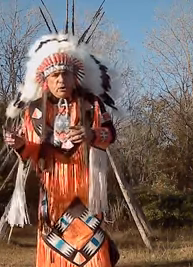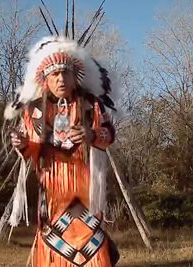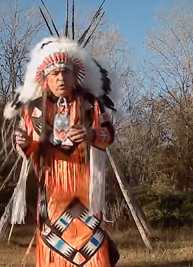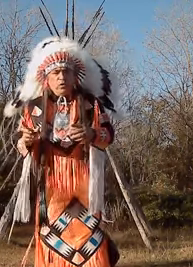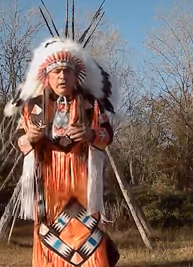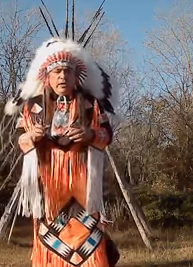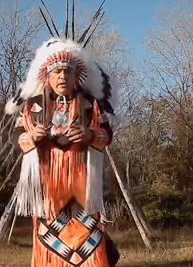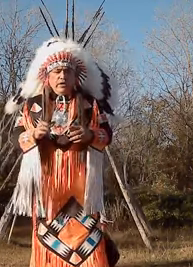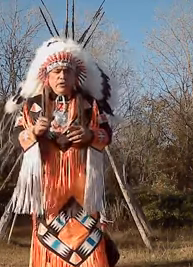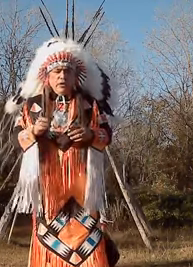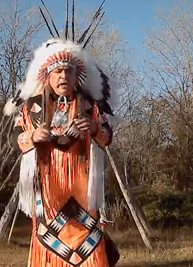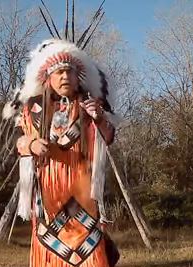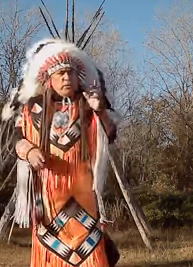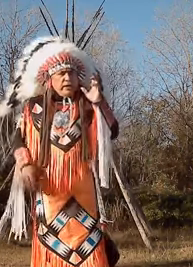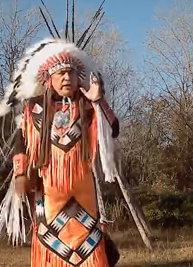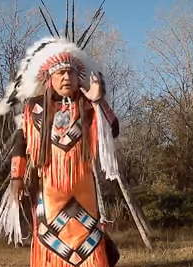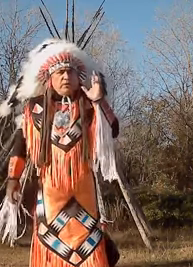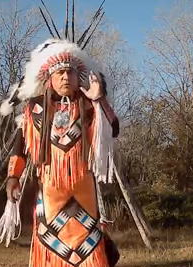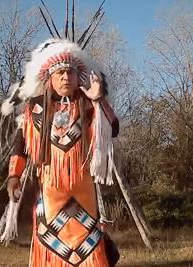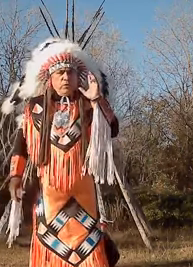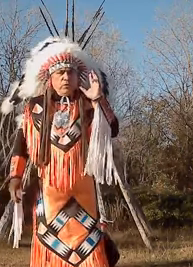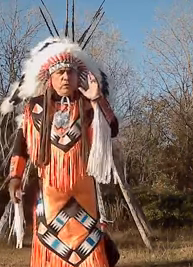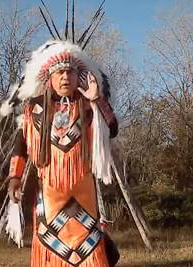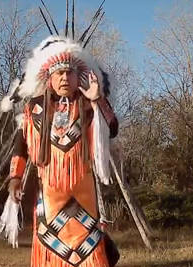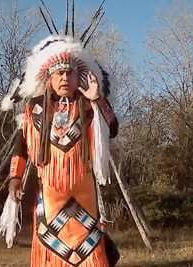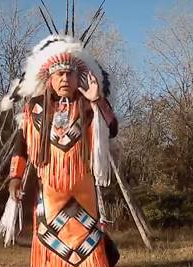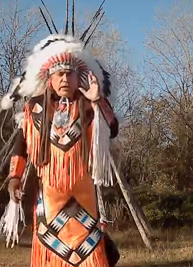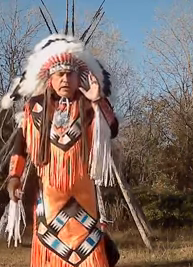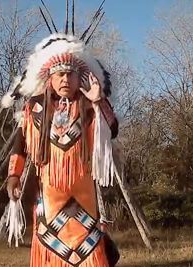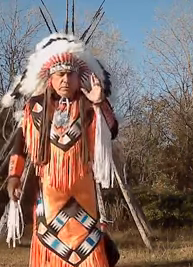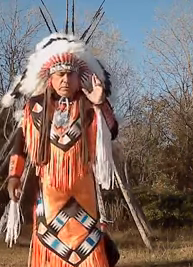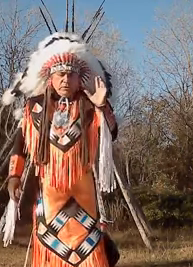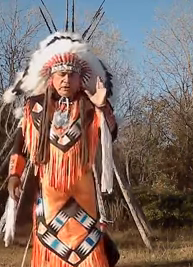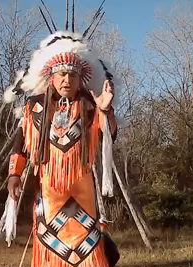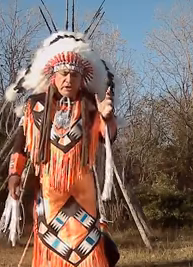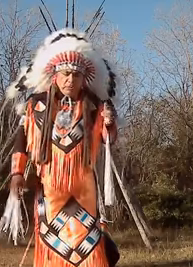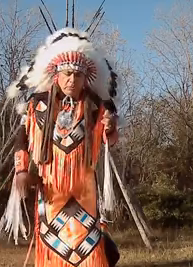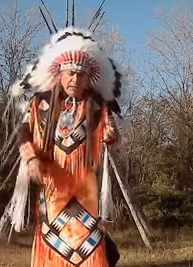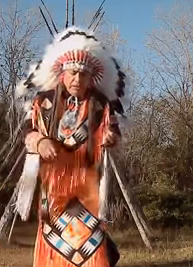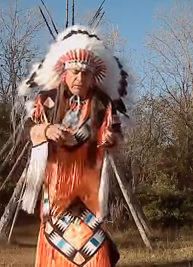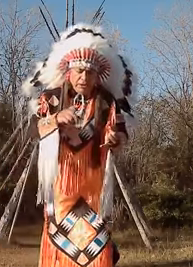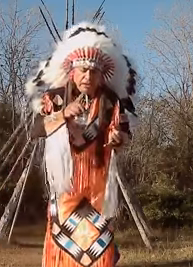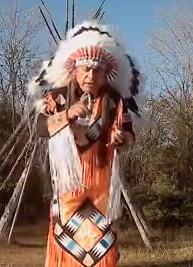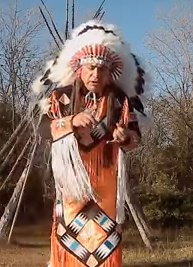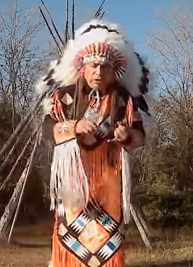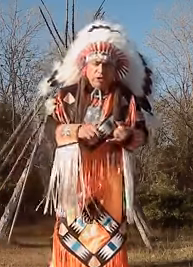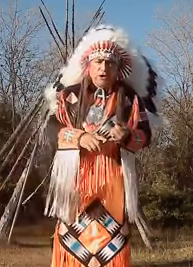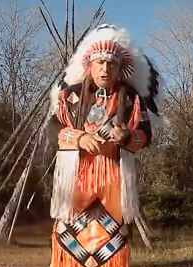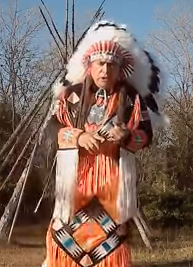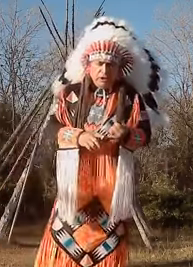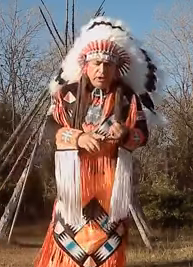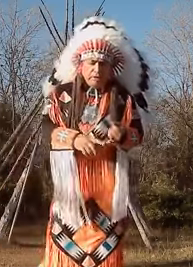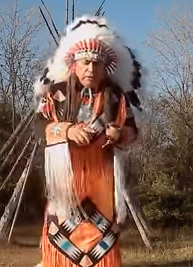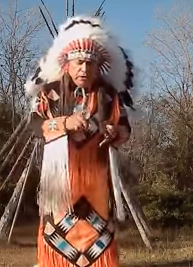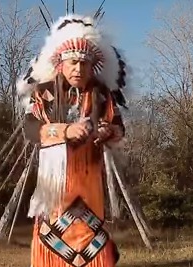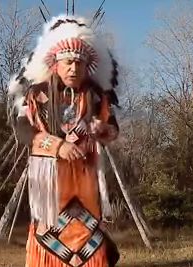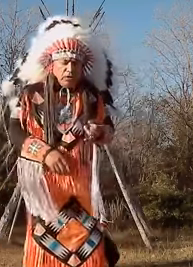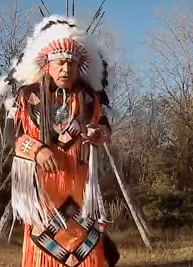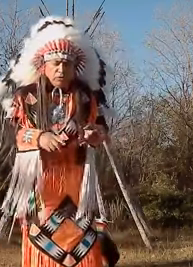told. And so we had to pay attention to what we were hearing because there it contained the culture itself, the songs,